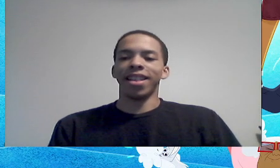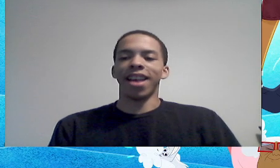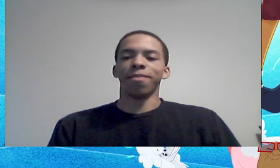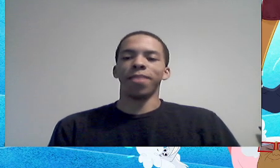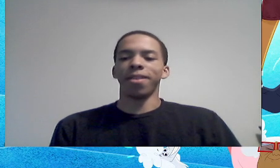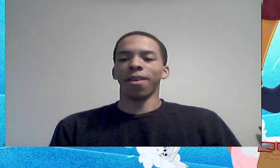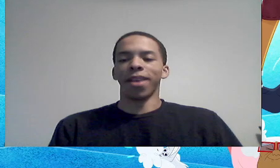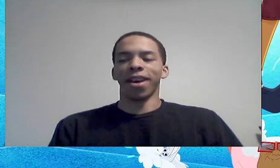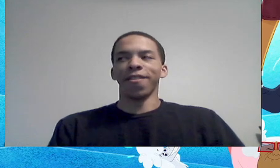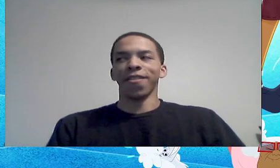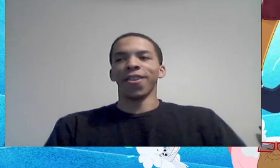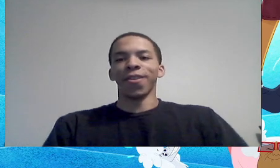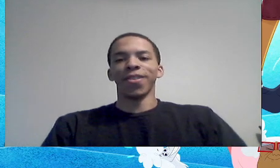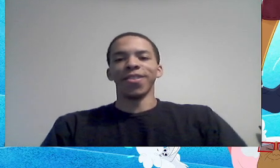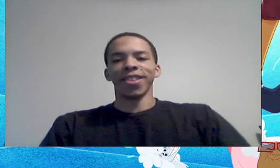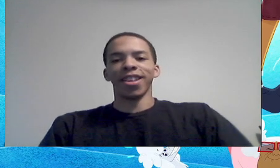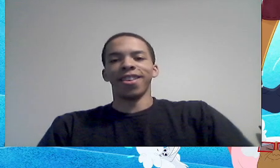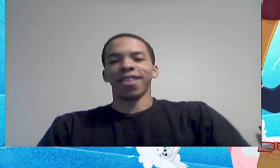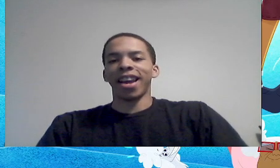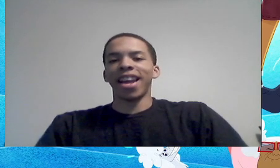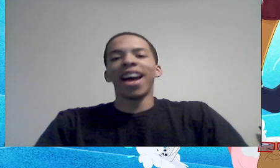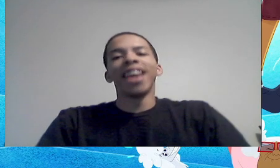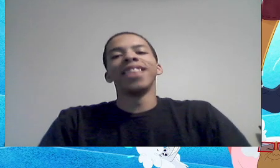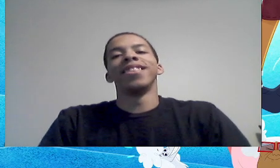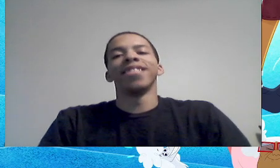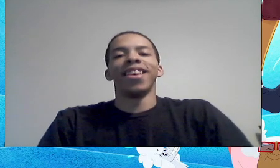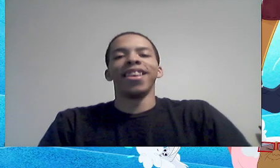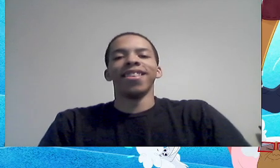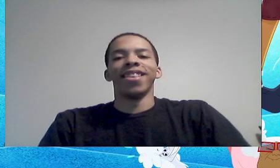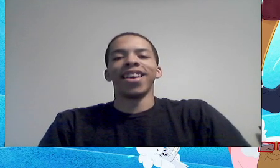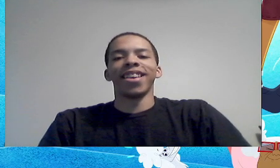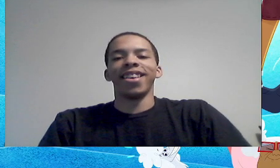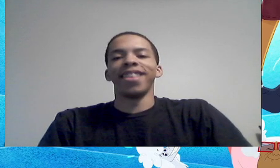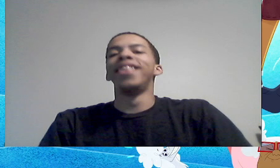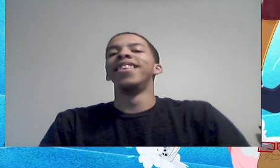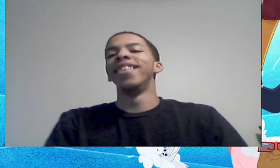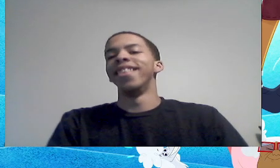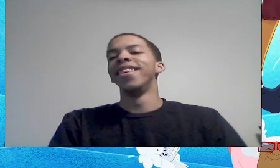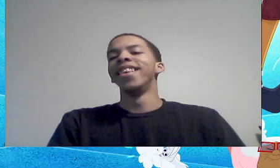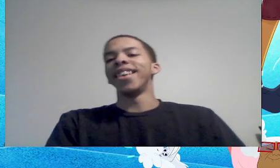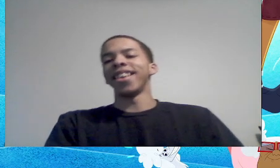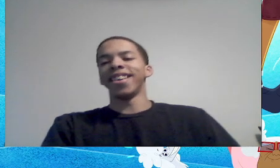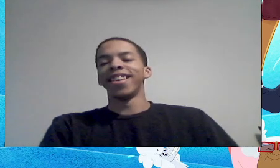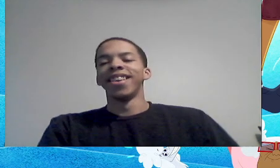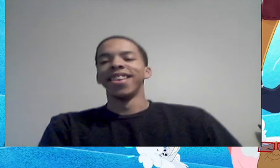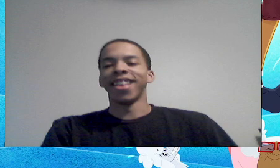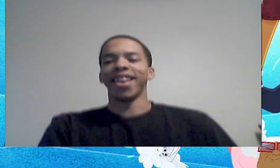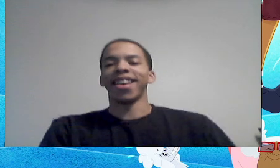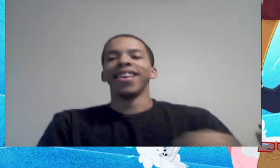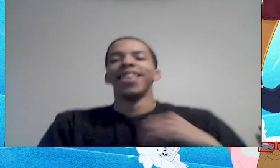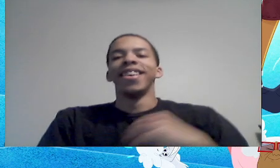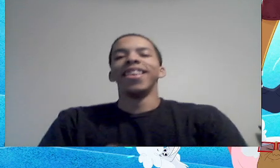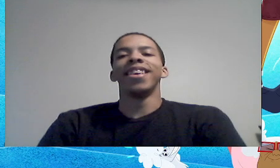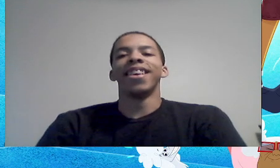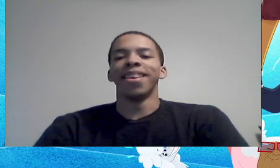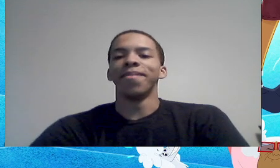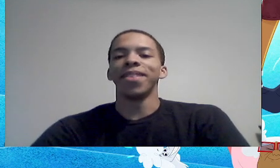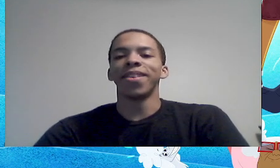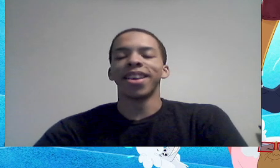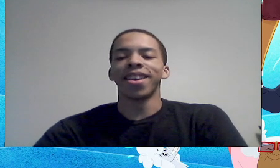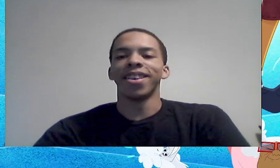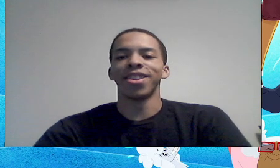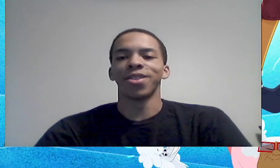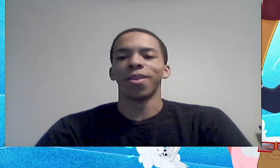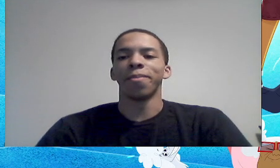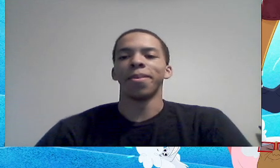and that's been going on for, who knows how long, and I at least like, like it, it get, like, um,